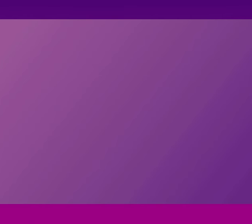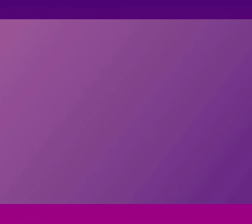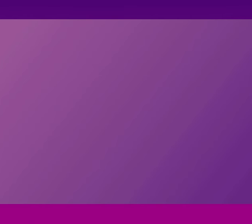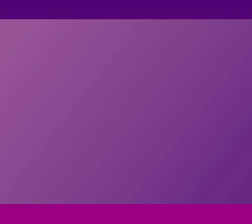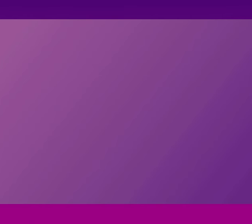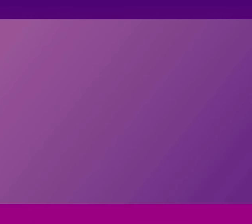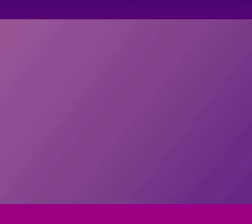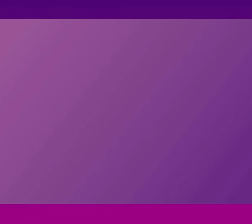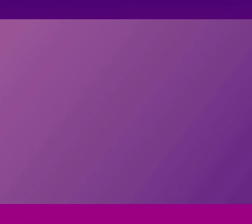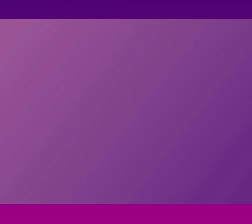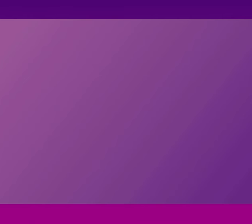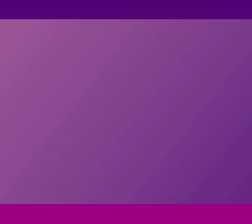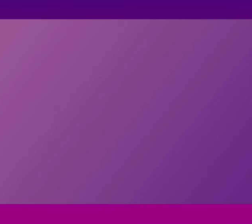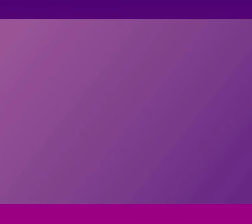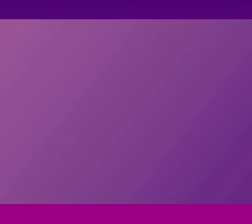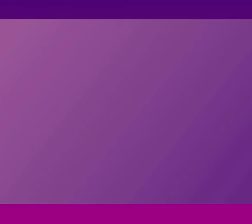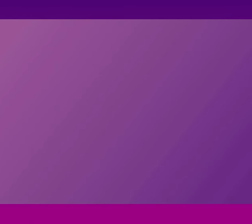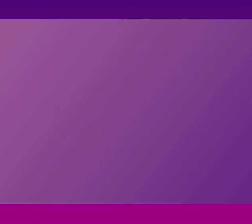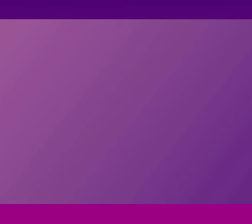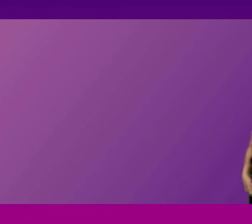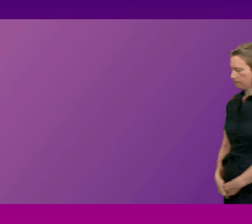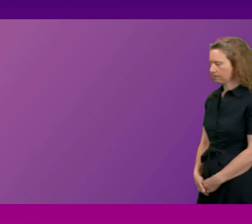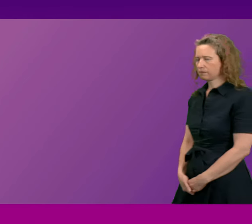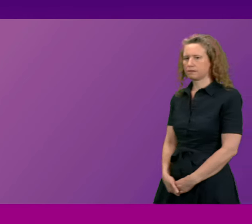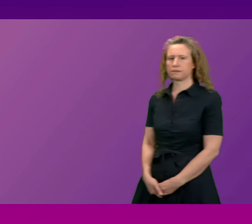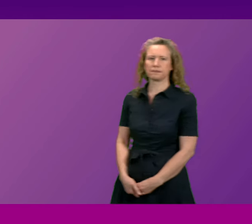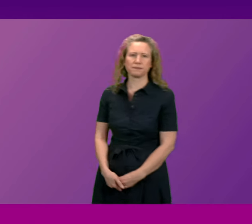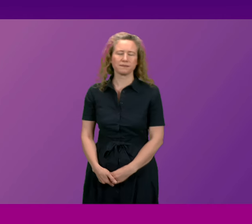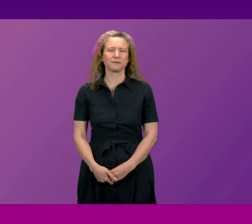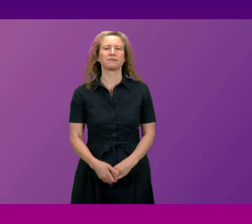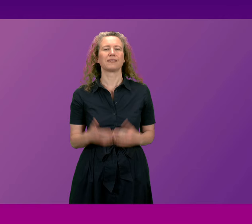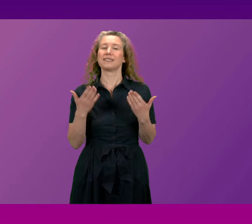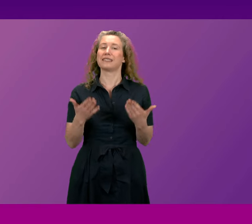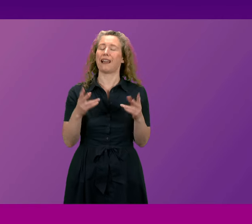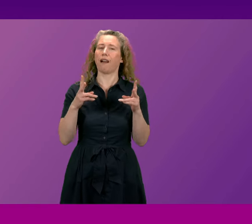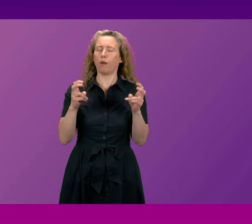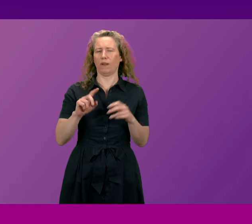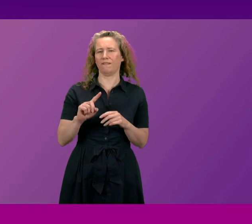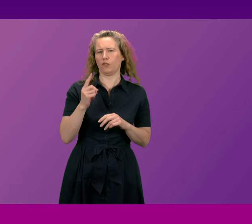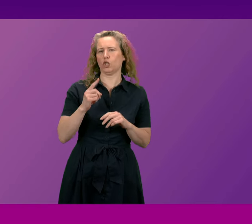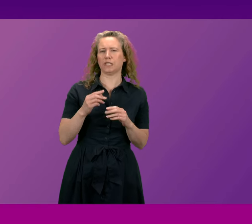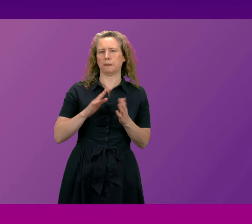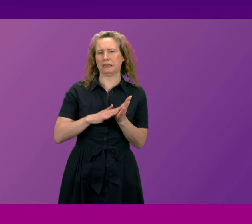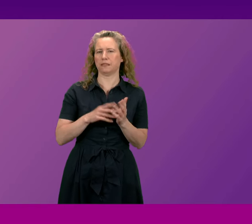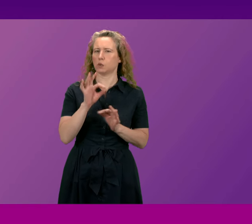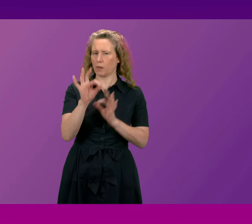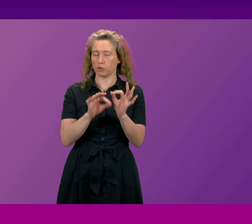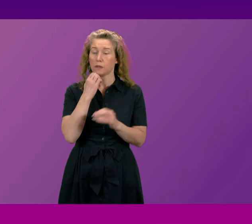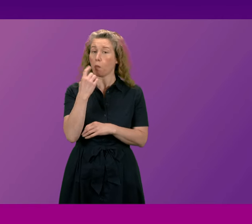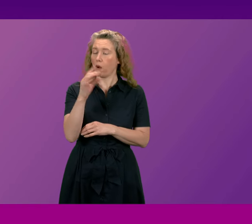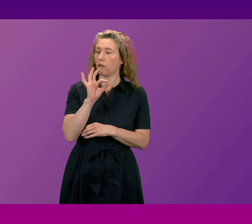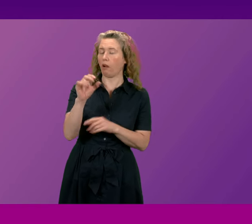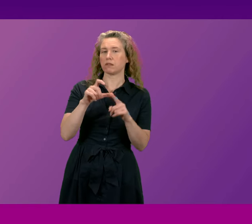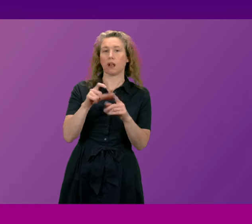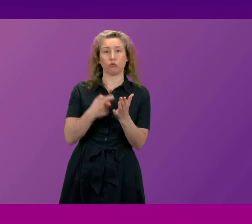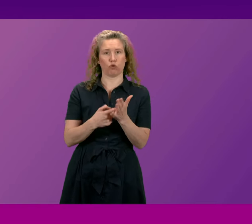in that regard. Thank you. That concludes General Questions. The next item of business is First Minister's Questions. At question number one, I